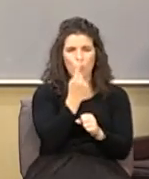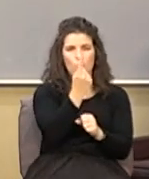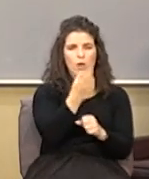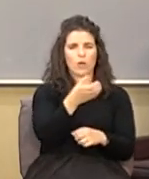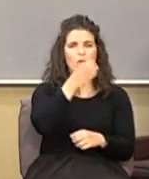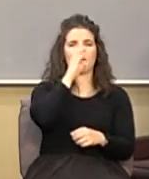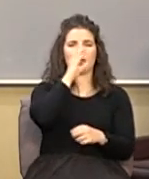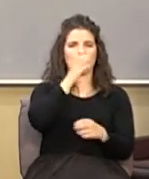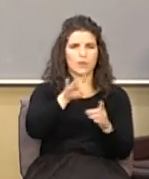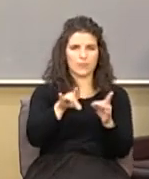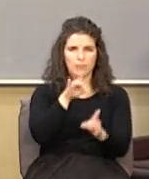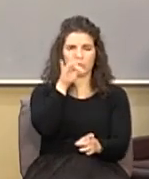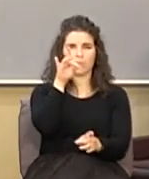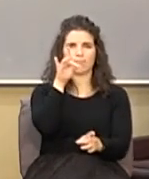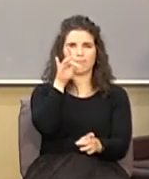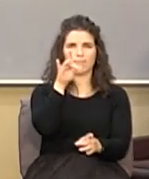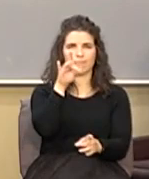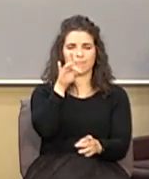spirit